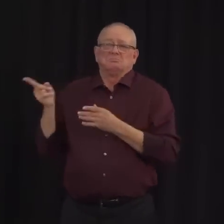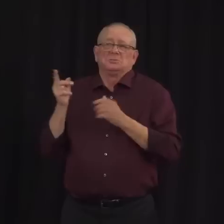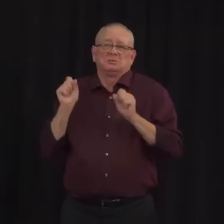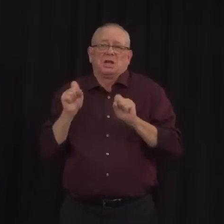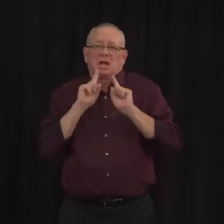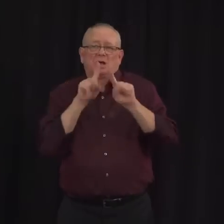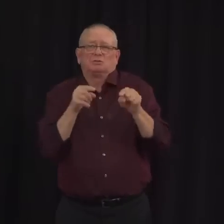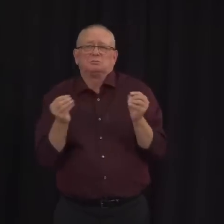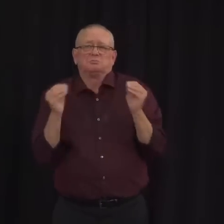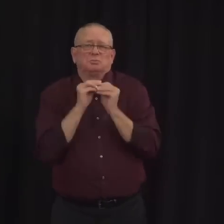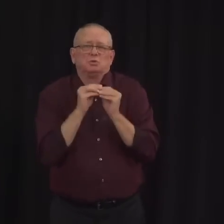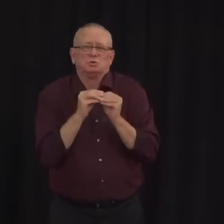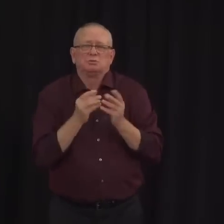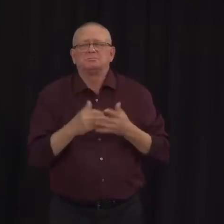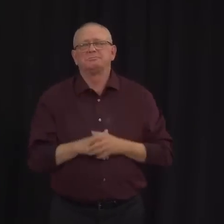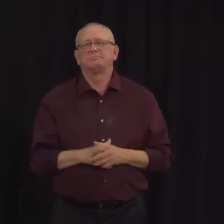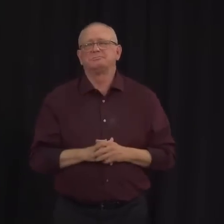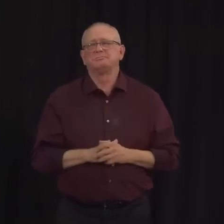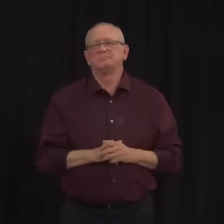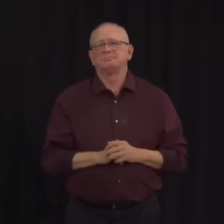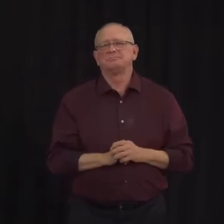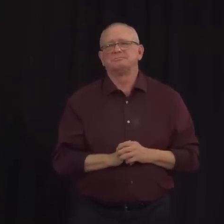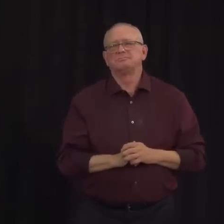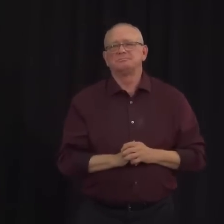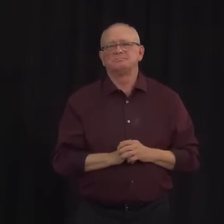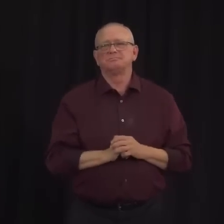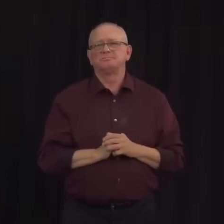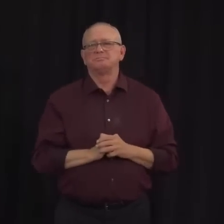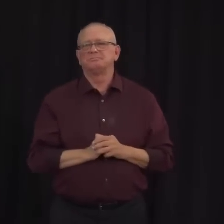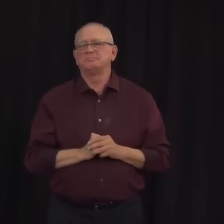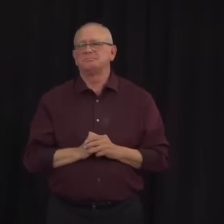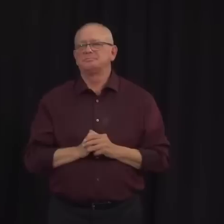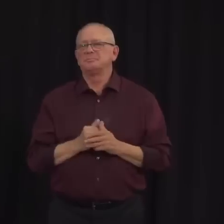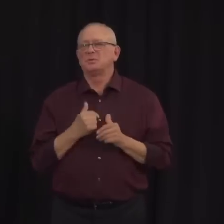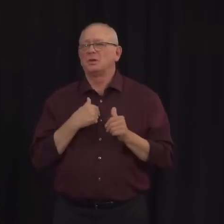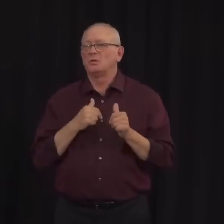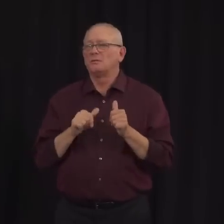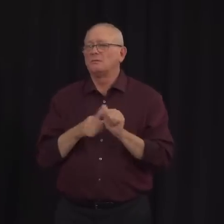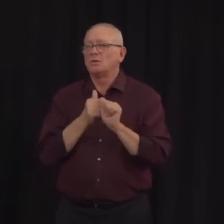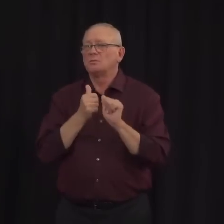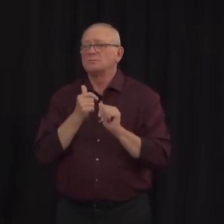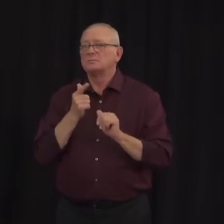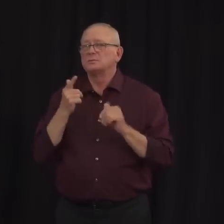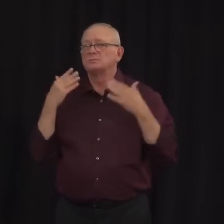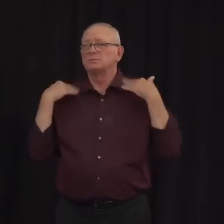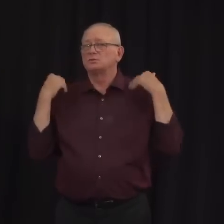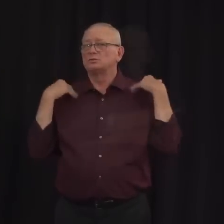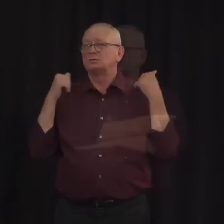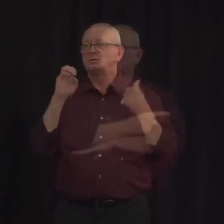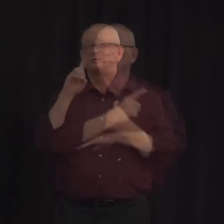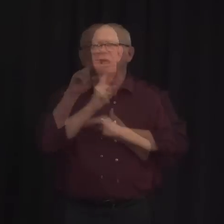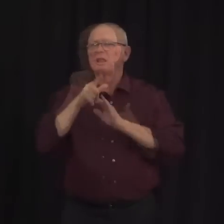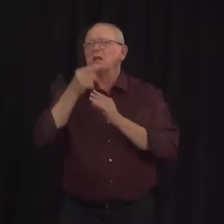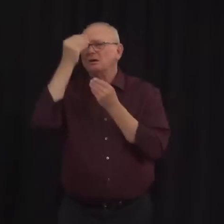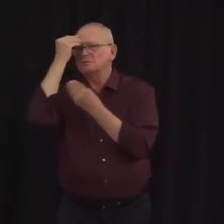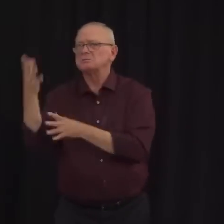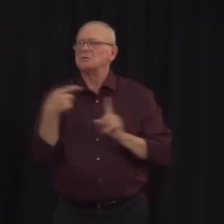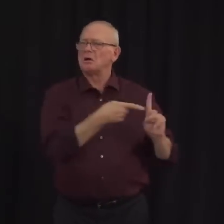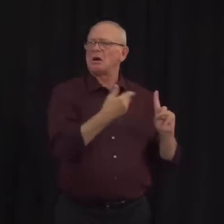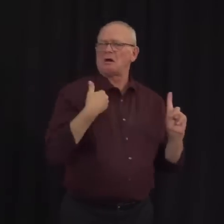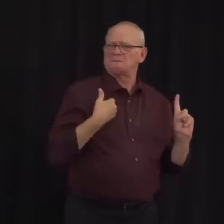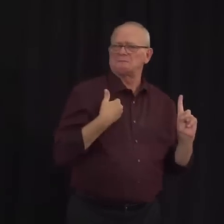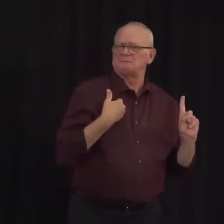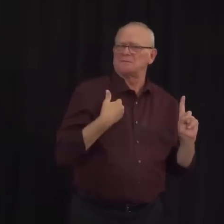information on and perhaps that's something that we can help follow up with the Ministry of Education to get more details. The